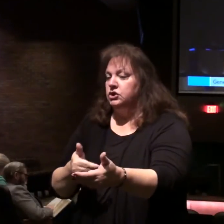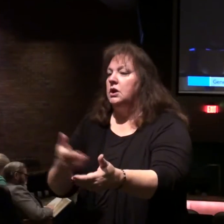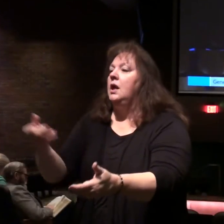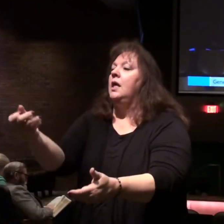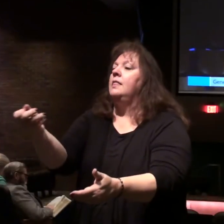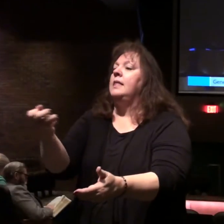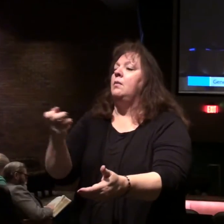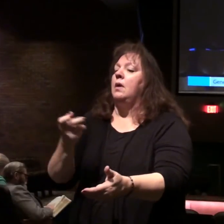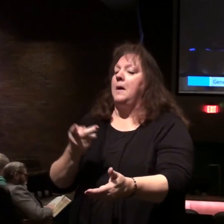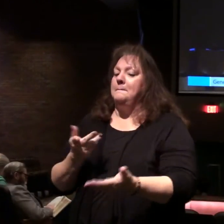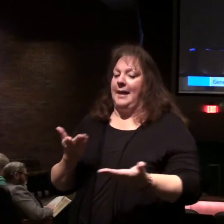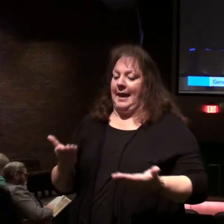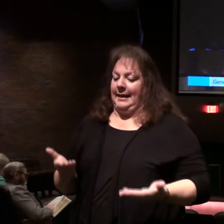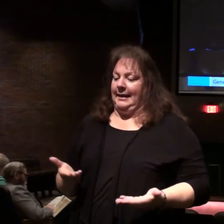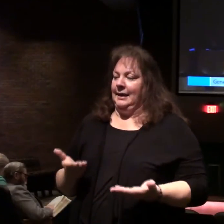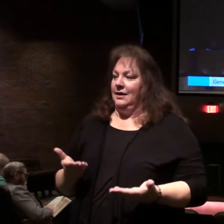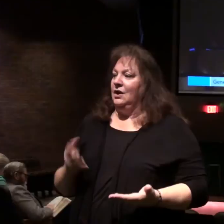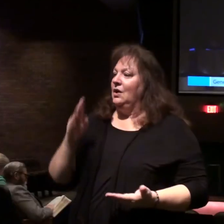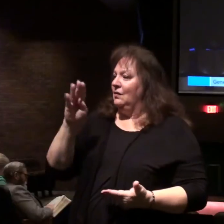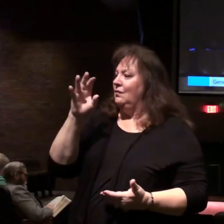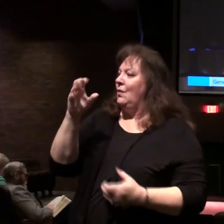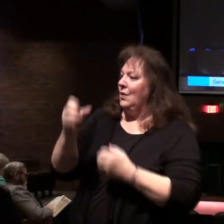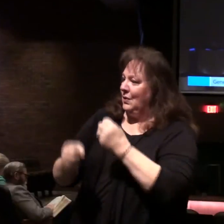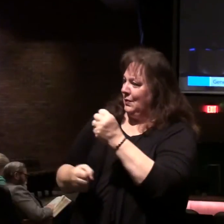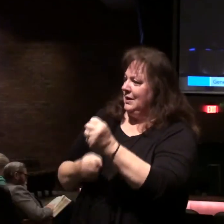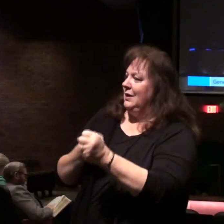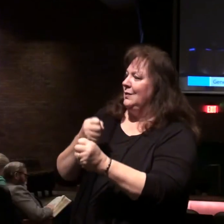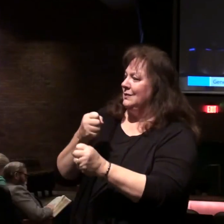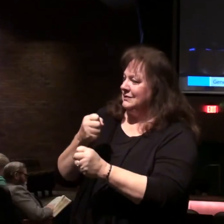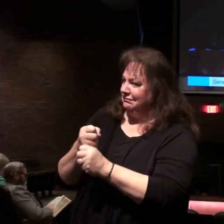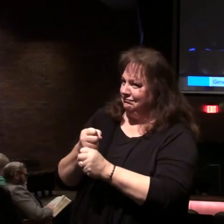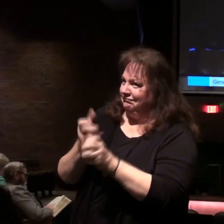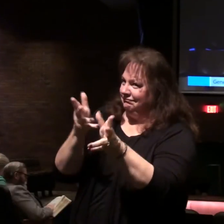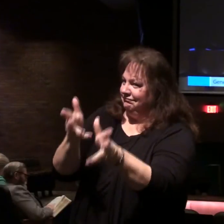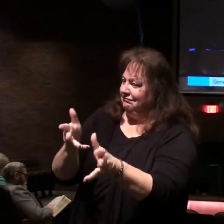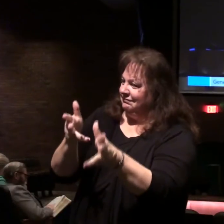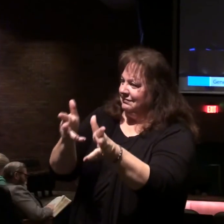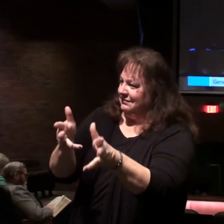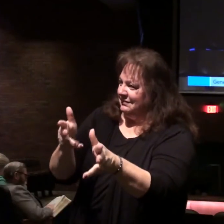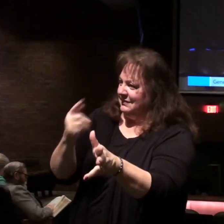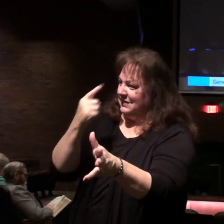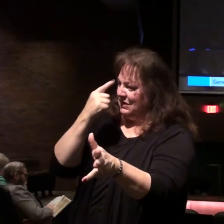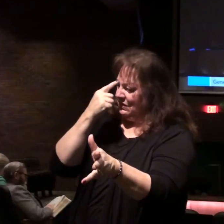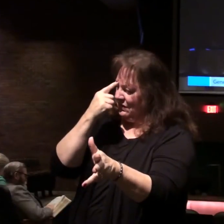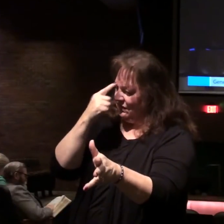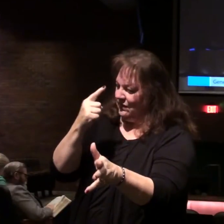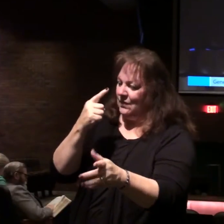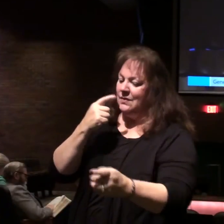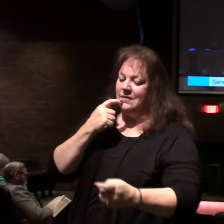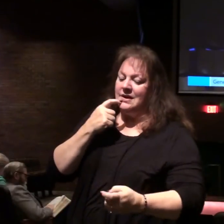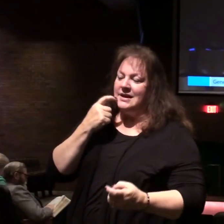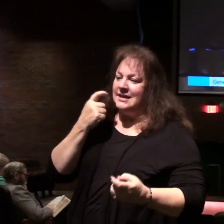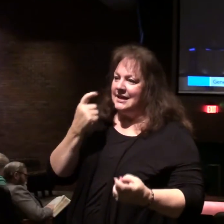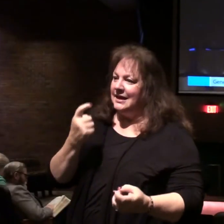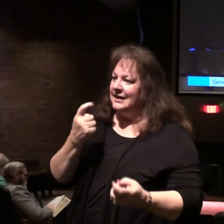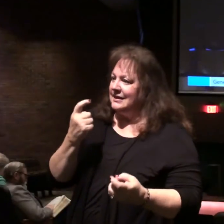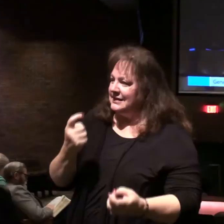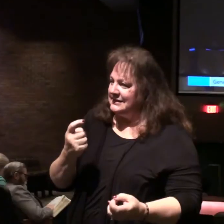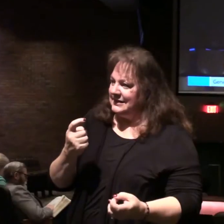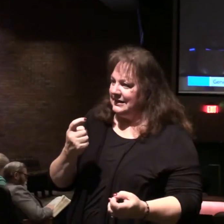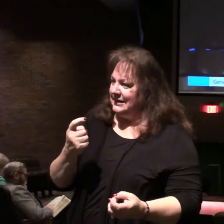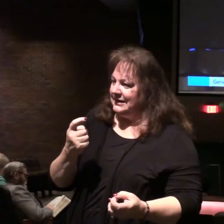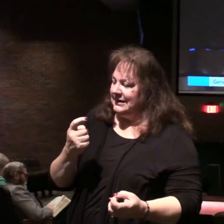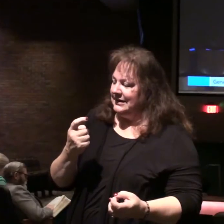return here after their 400 year captivity. For the iniquity of the Amorite is not